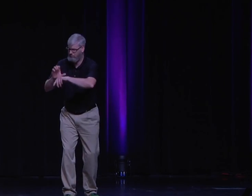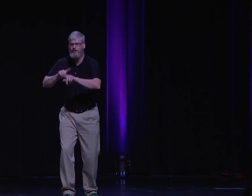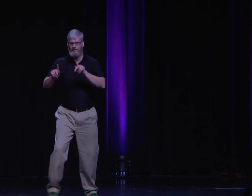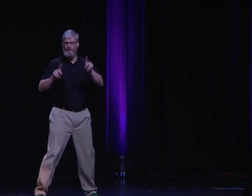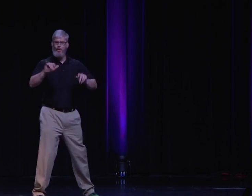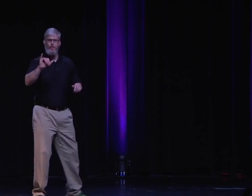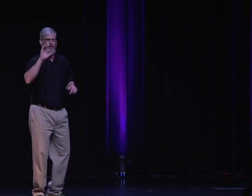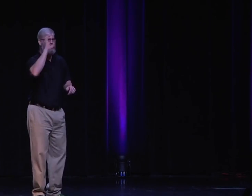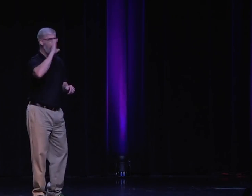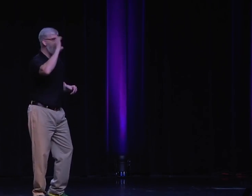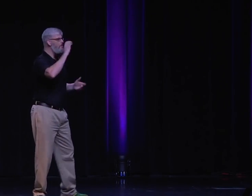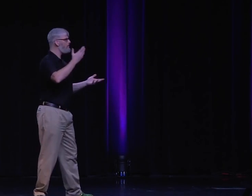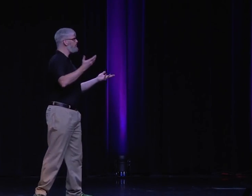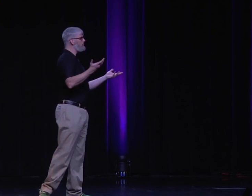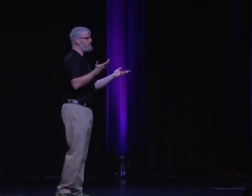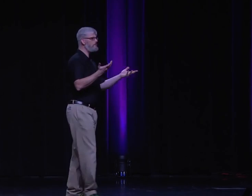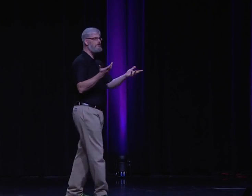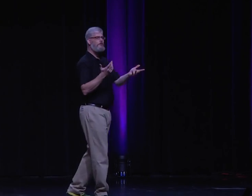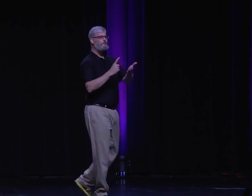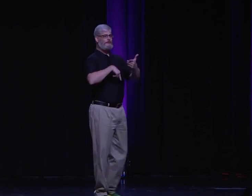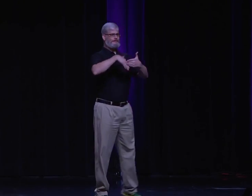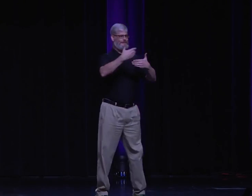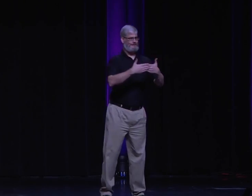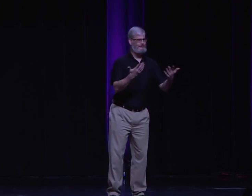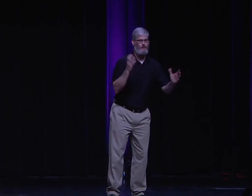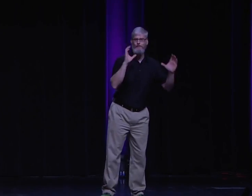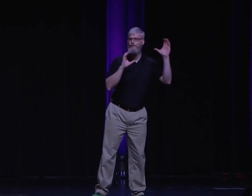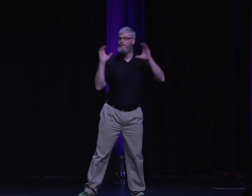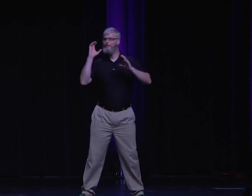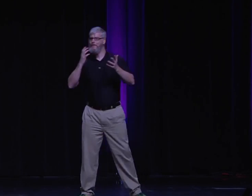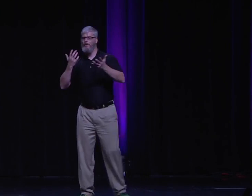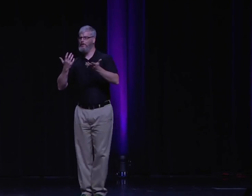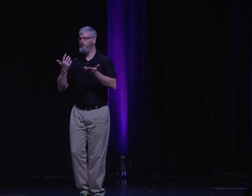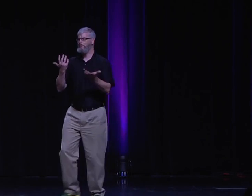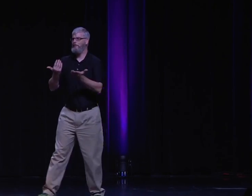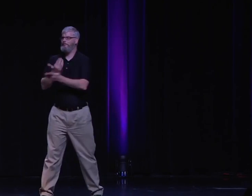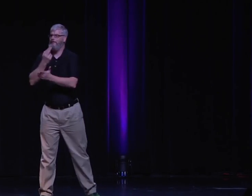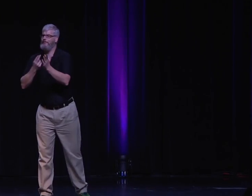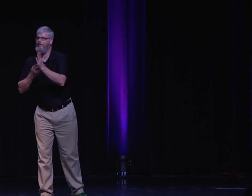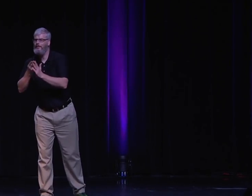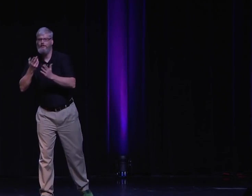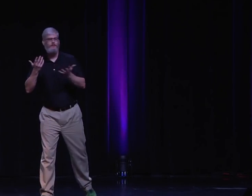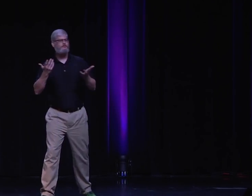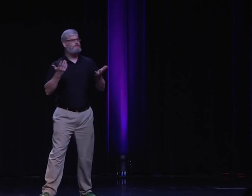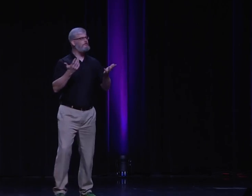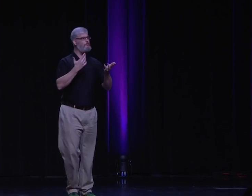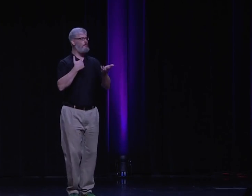A lot of people are leaving the church, leaving the church in Groves. And once they leave the church, they're looking for something else. I mean,